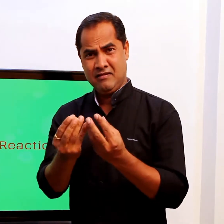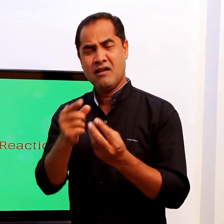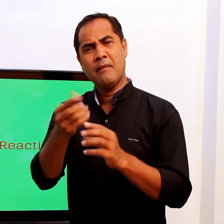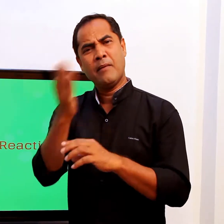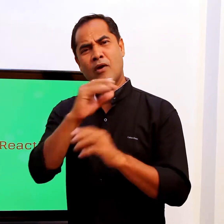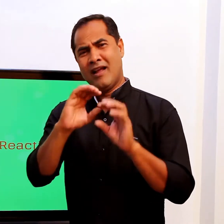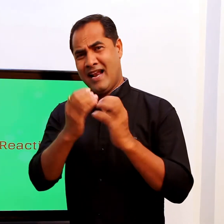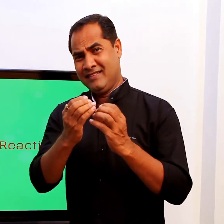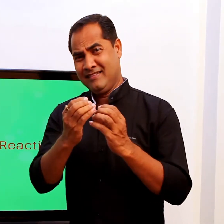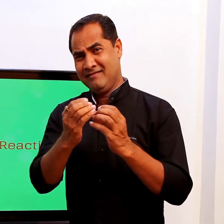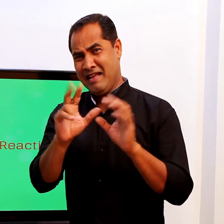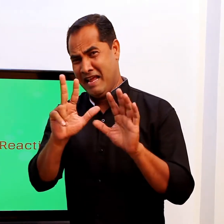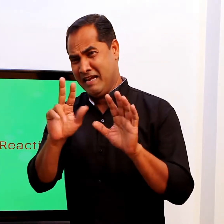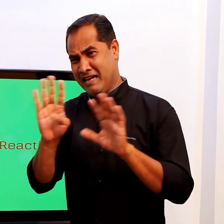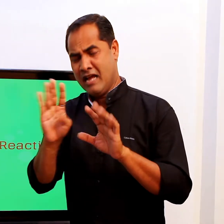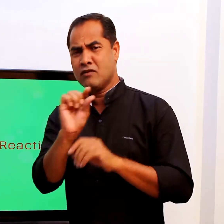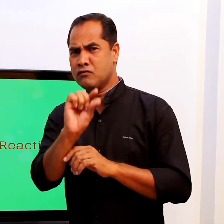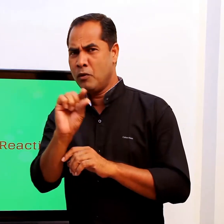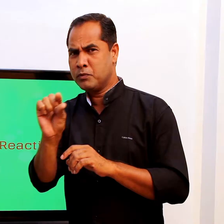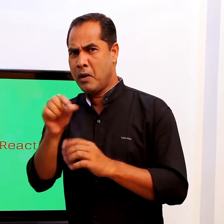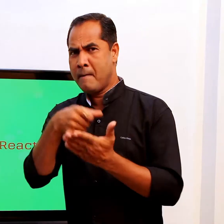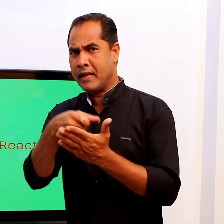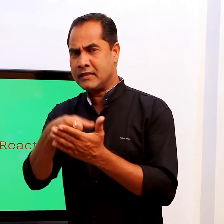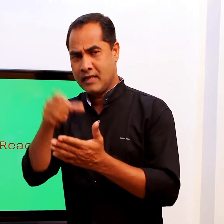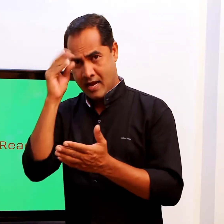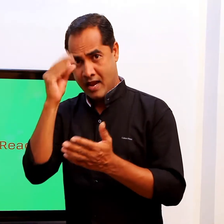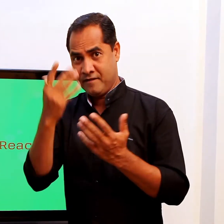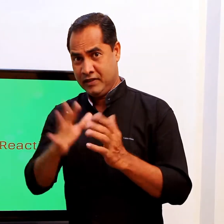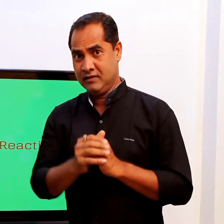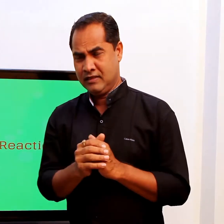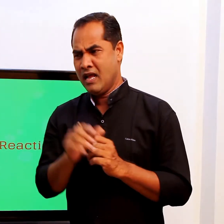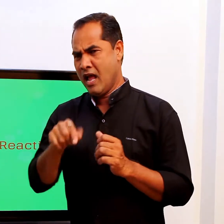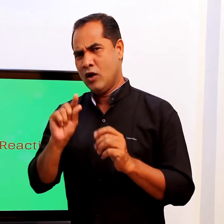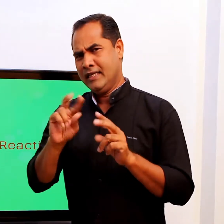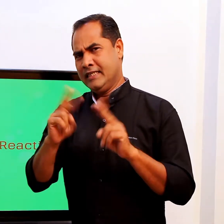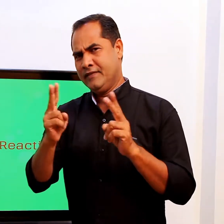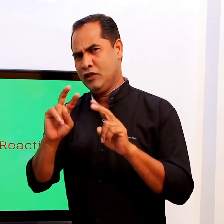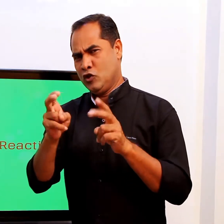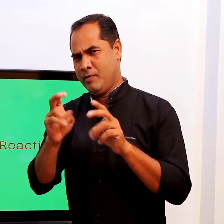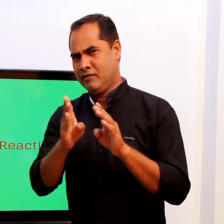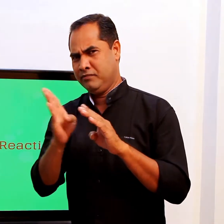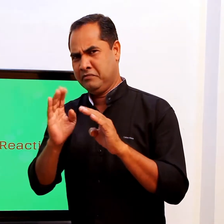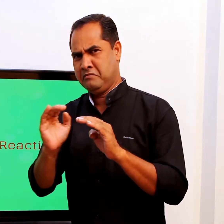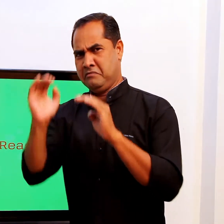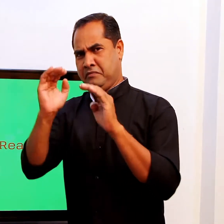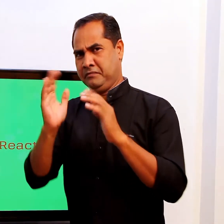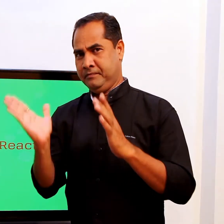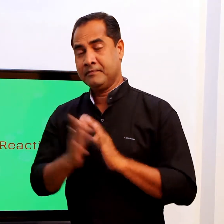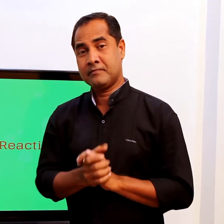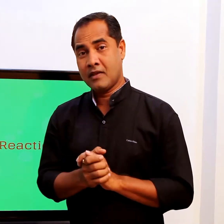I'm sure you have learned about different chemicals in your previous classes and have some basic information about it. But